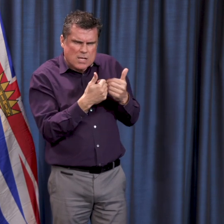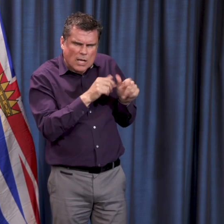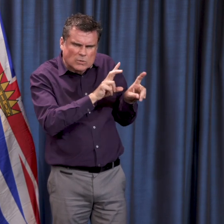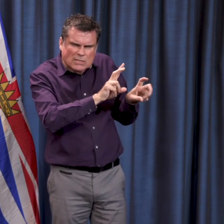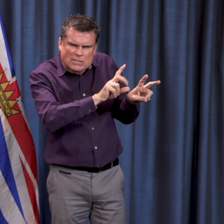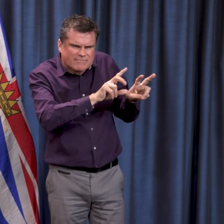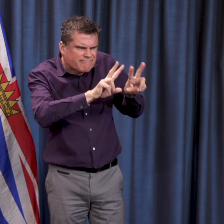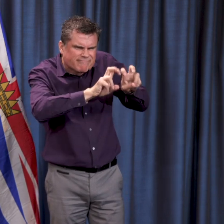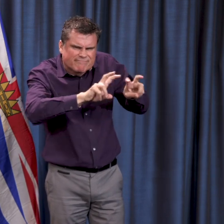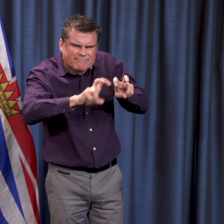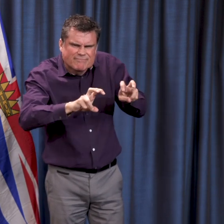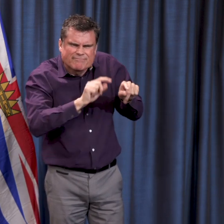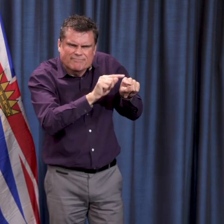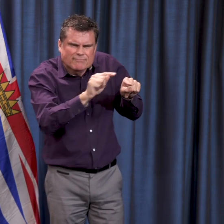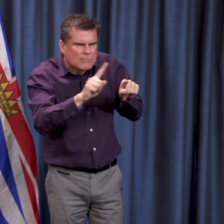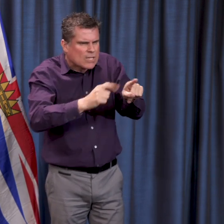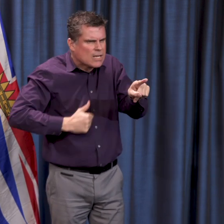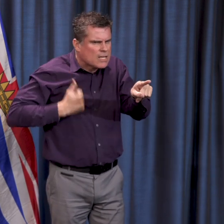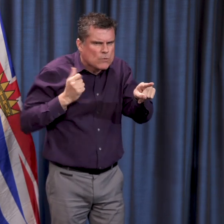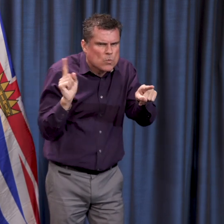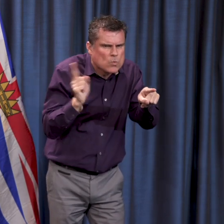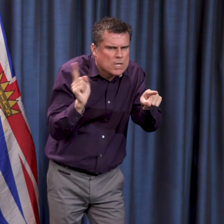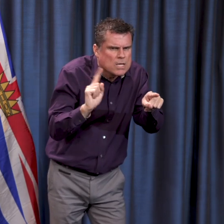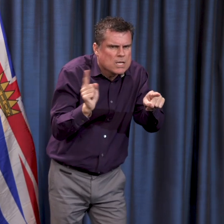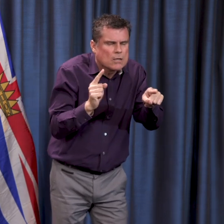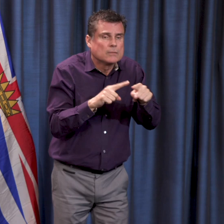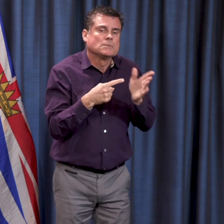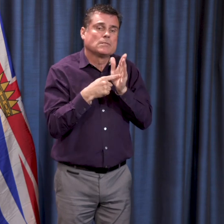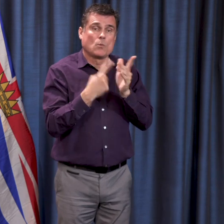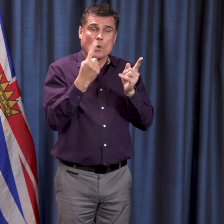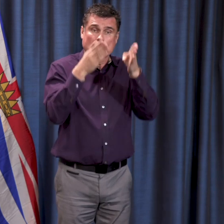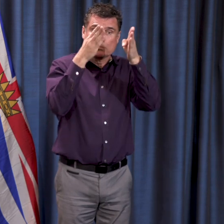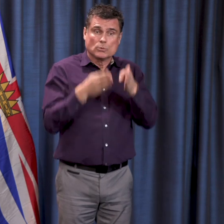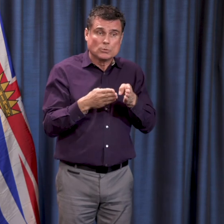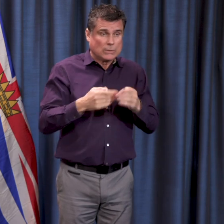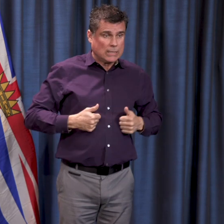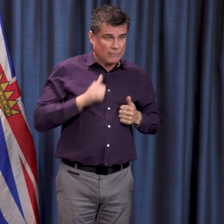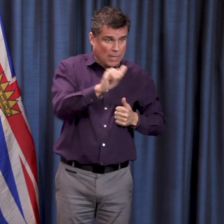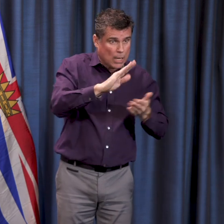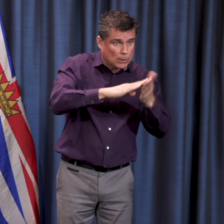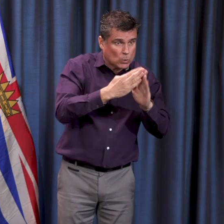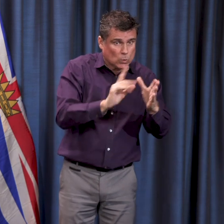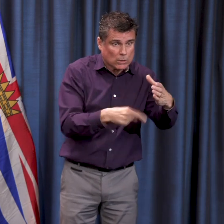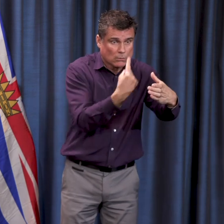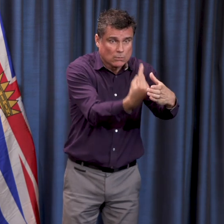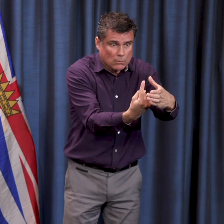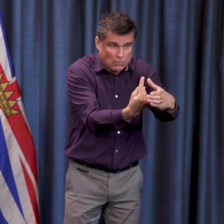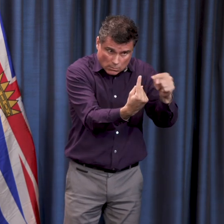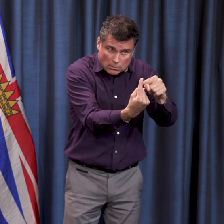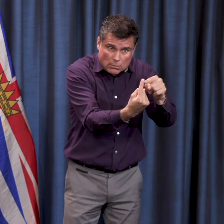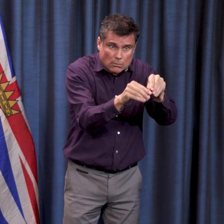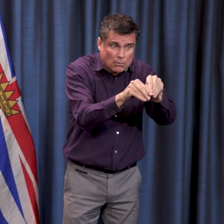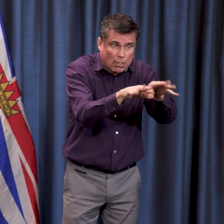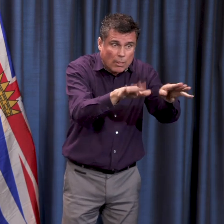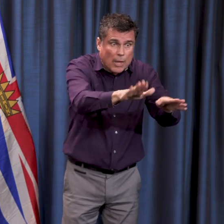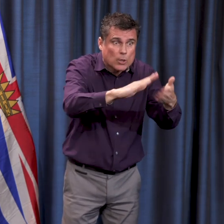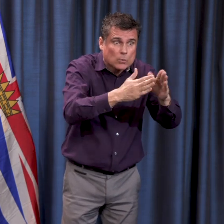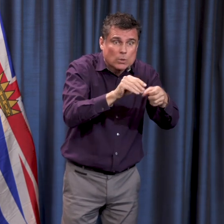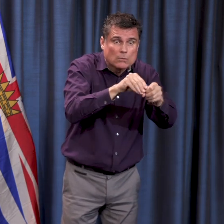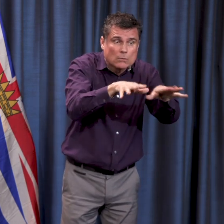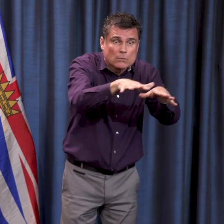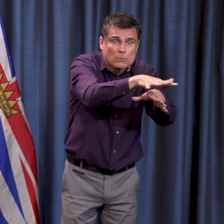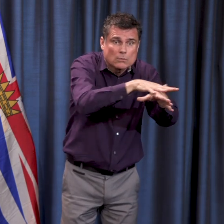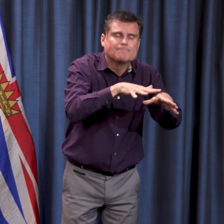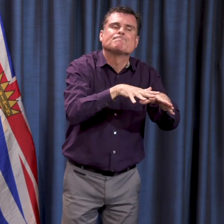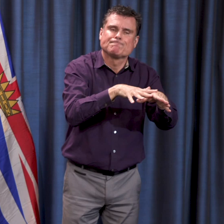with a cluster or an outbreak or community cases that have arisen as part of our surveillance. It also means that